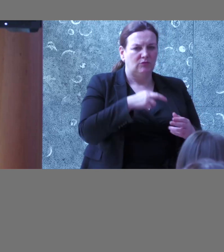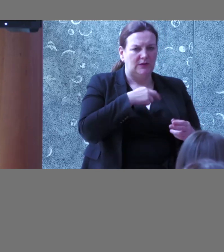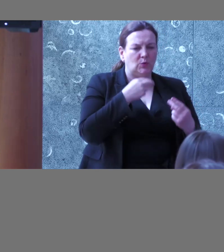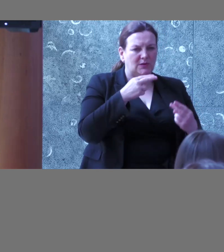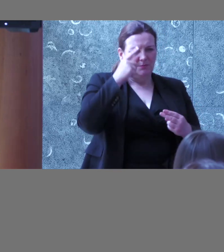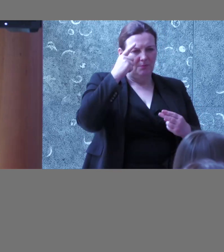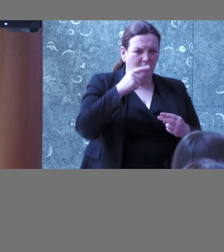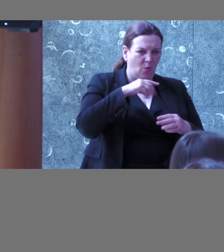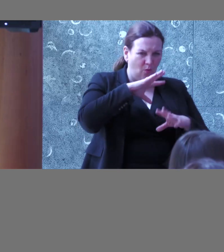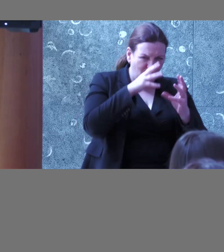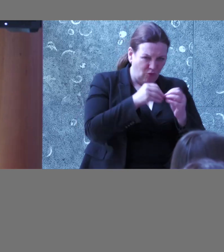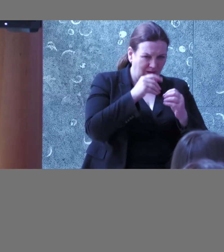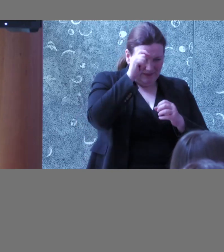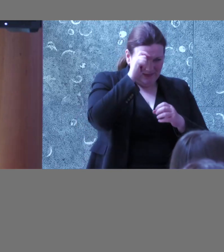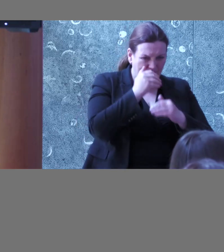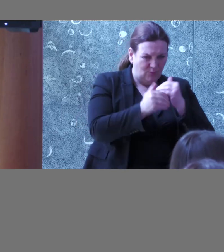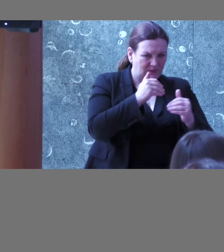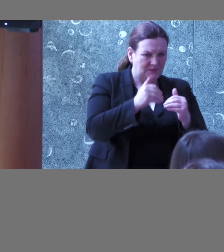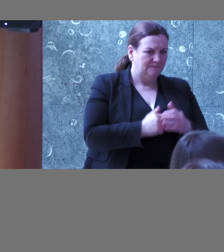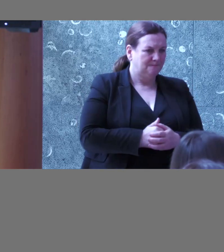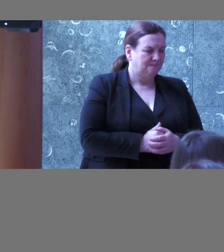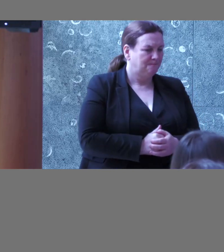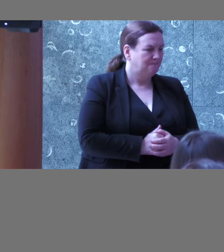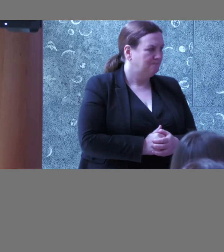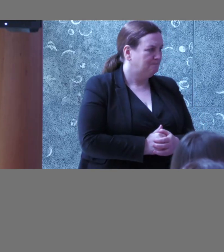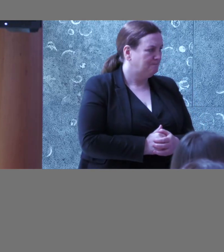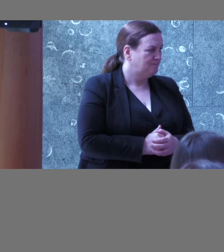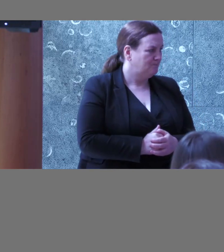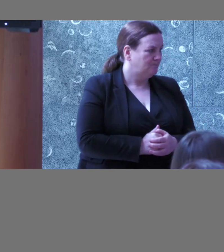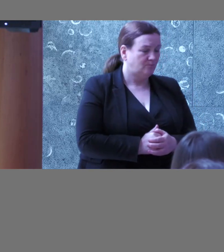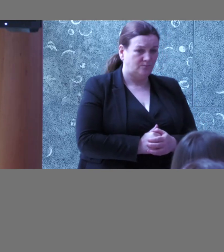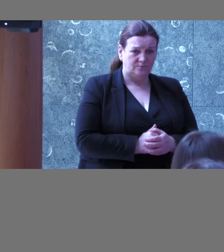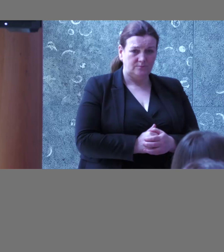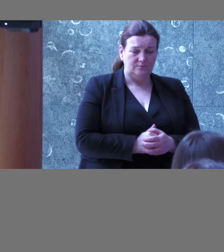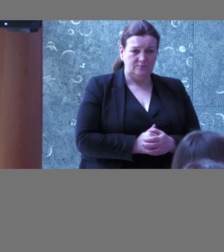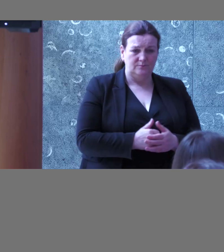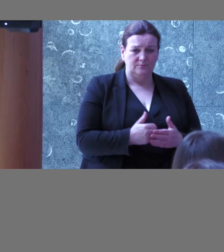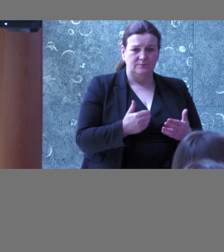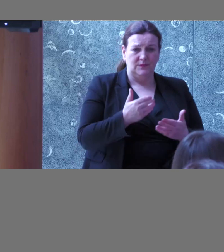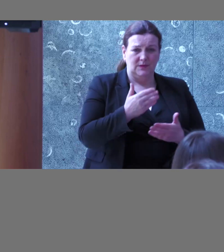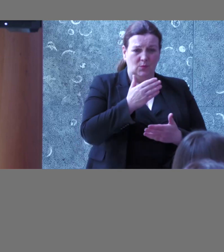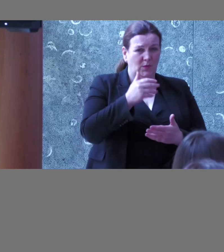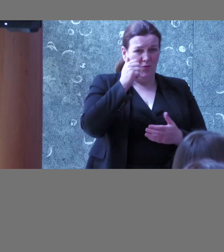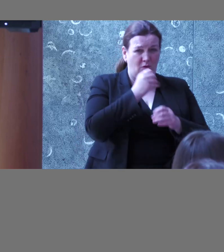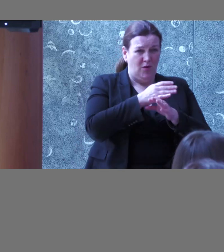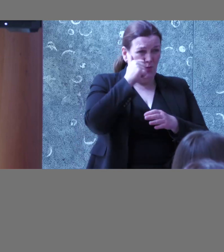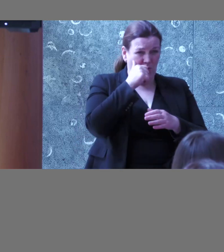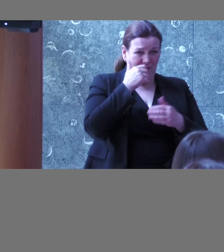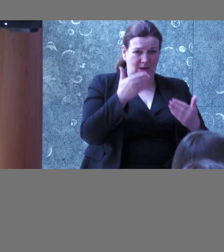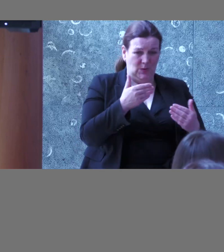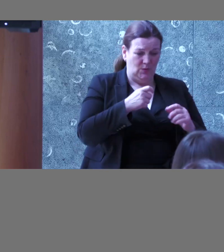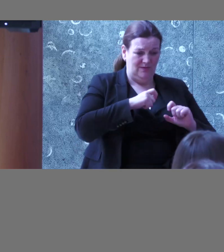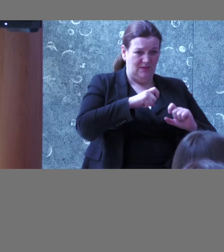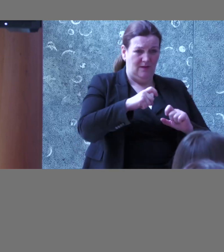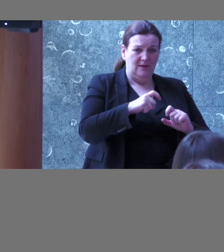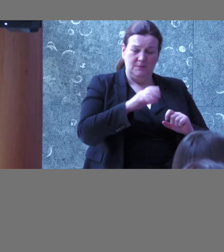and process because it's like 100 now and then we're there and we're there forever, whereas we all know that this, and from what everyone's saying